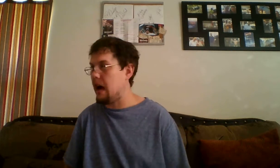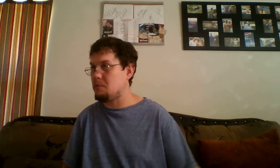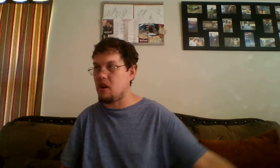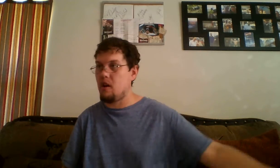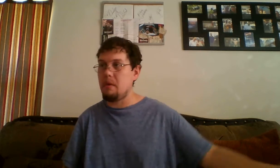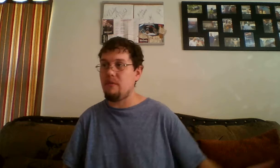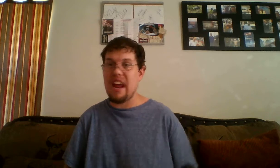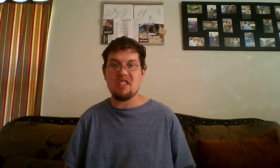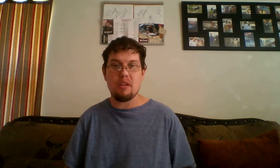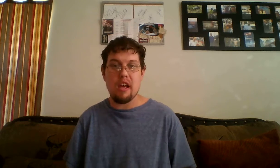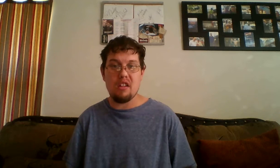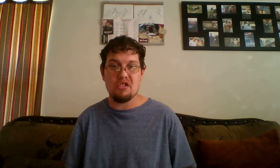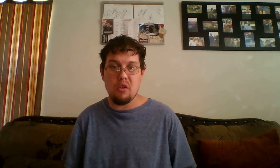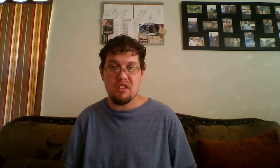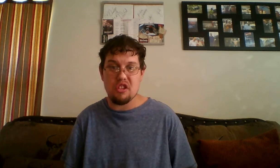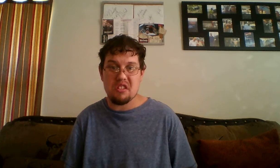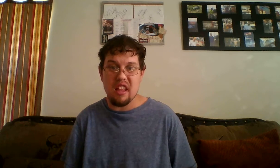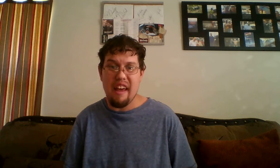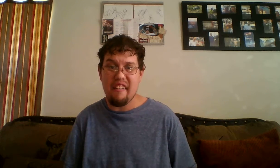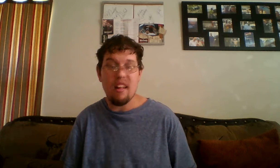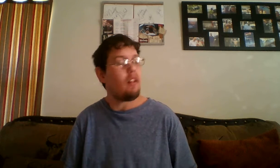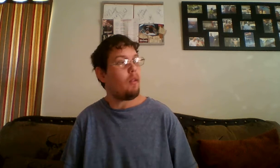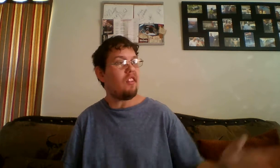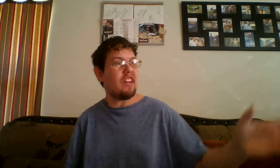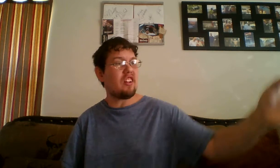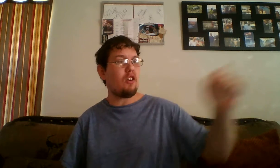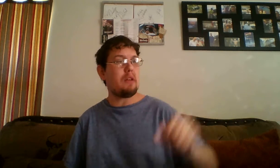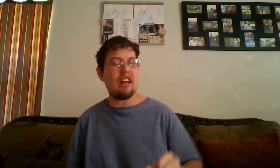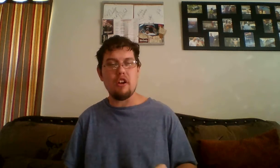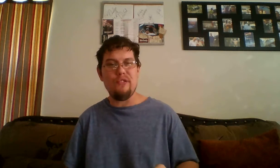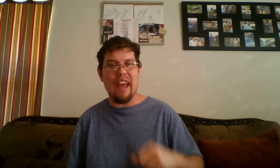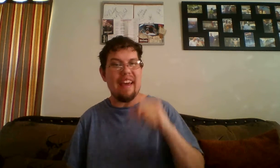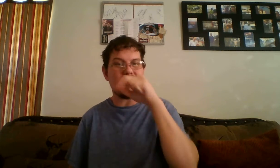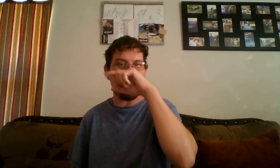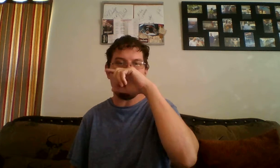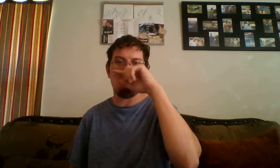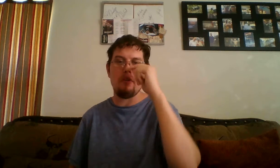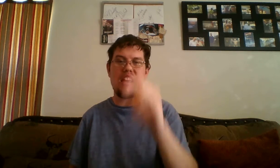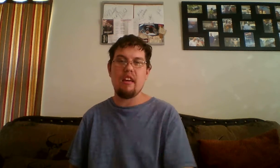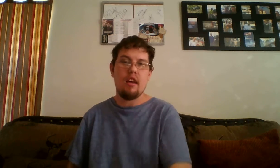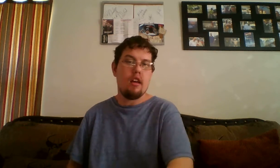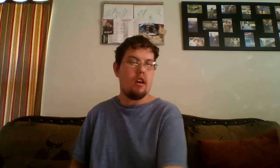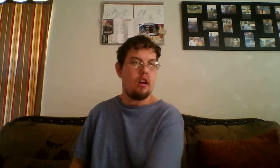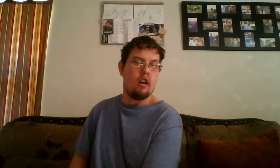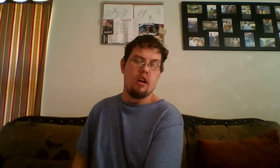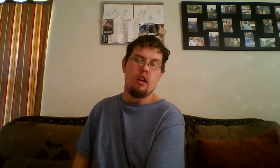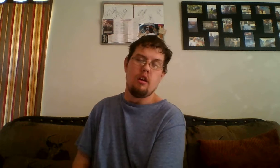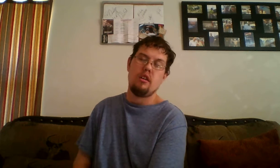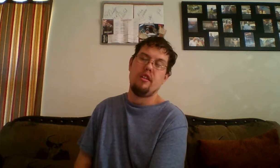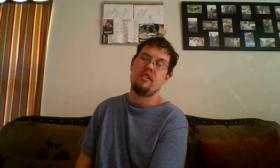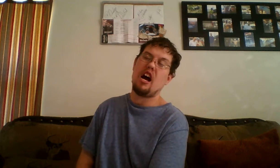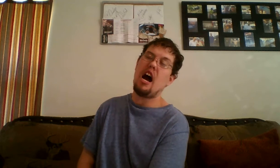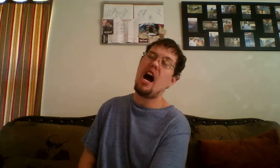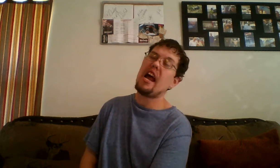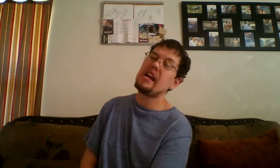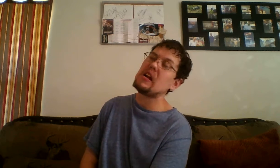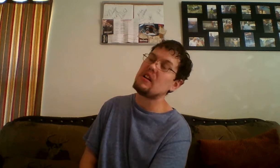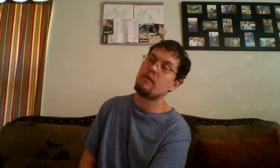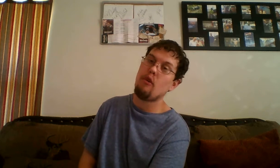I'm sure there will be fans that will be on the joy juice of that. Then, there will be other fans that will be tired of